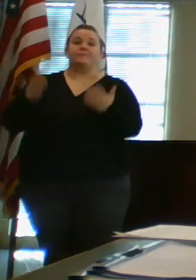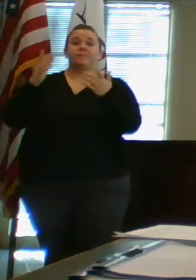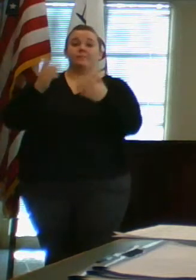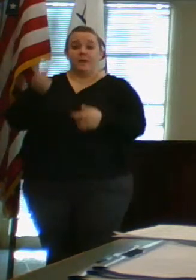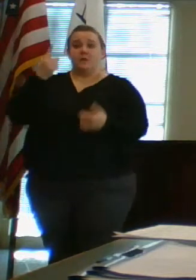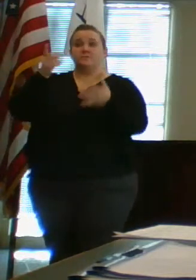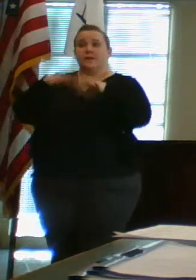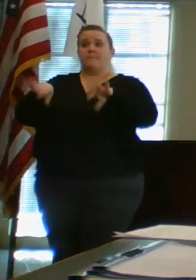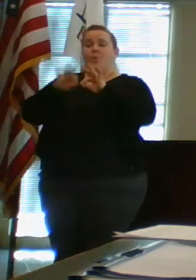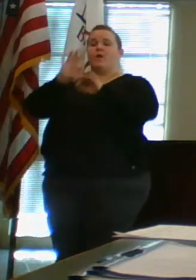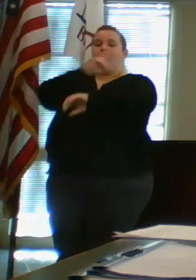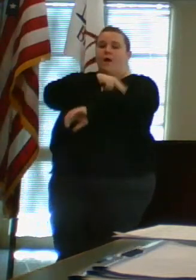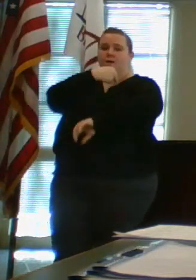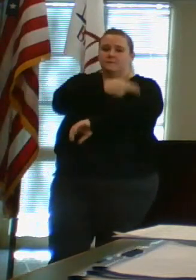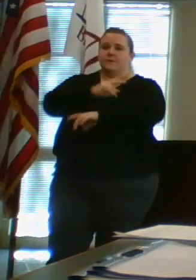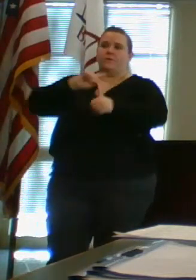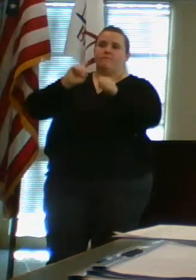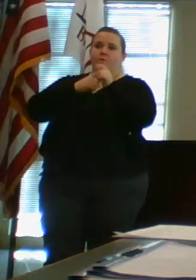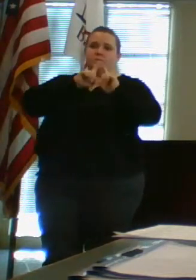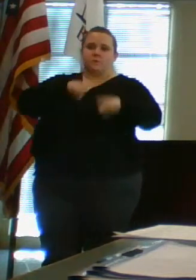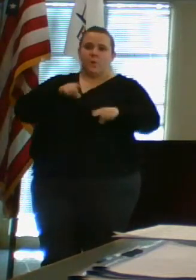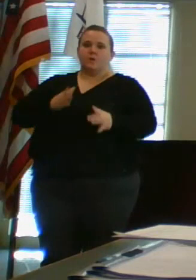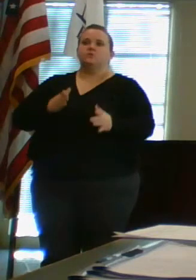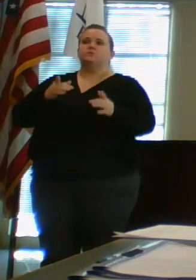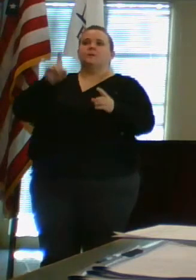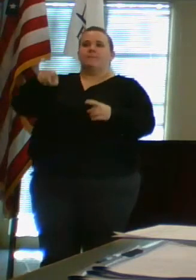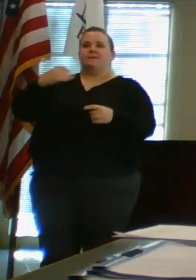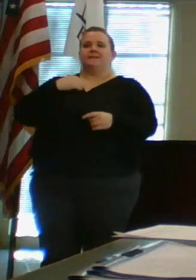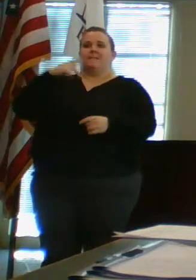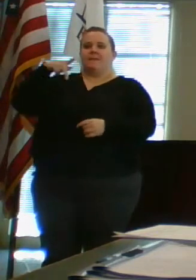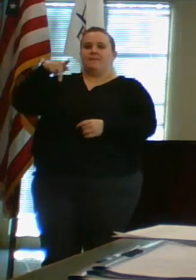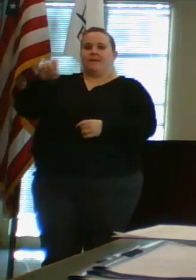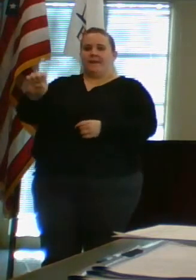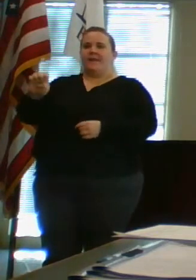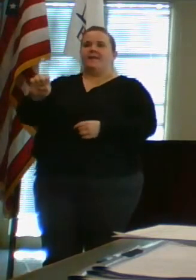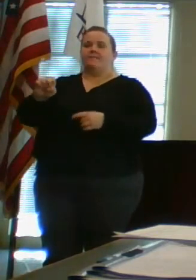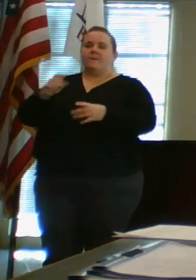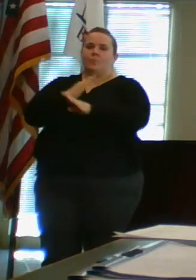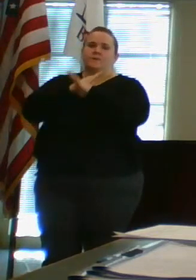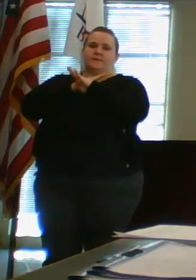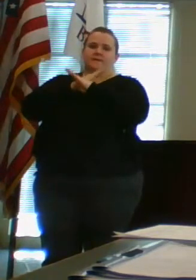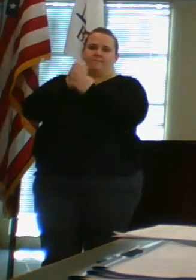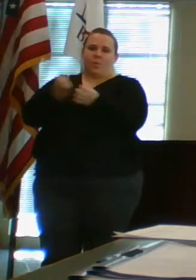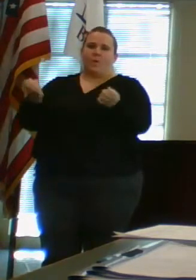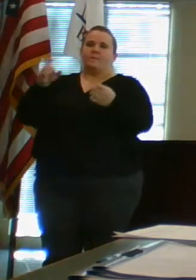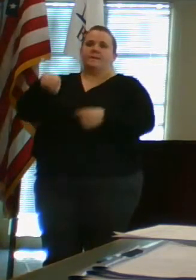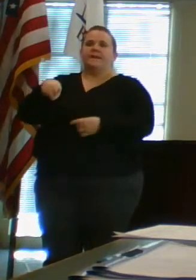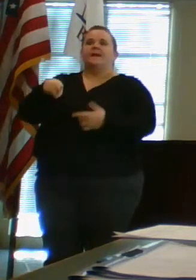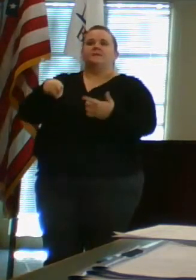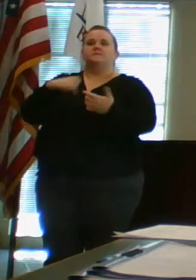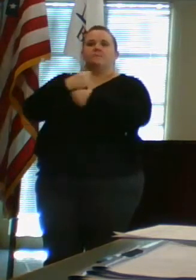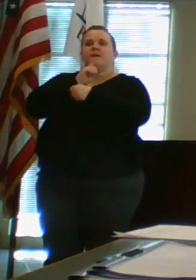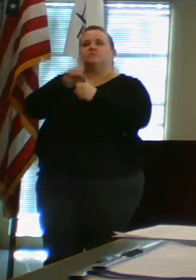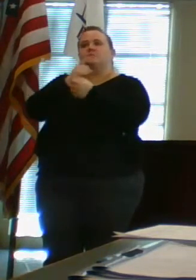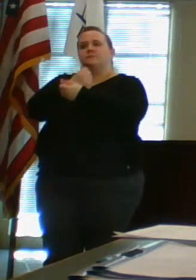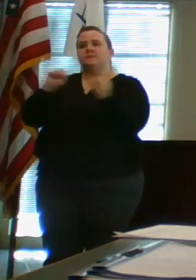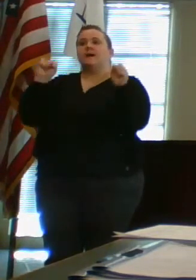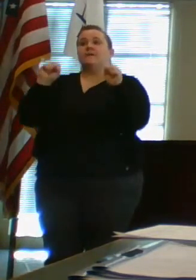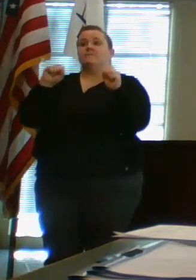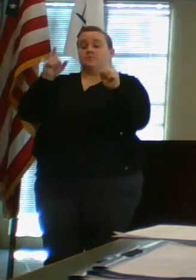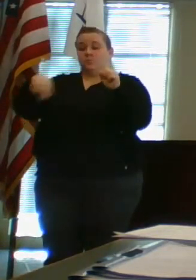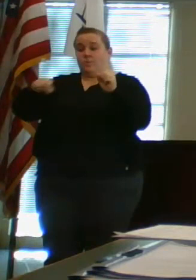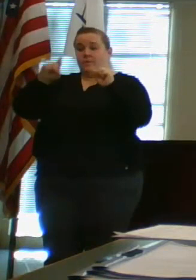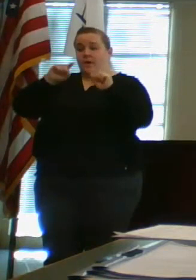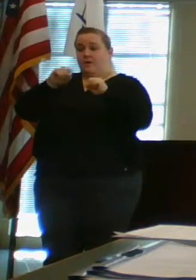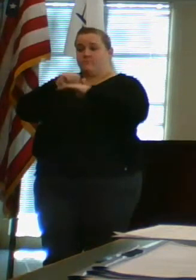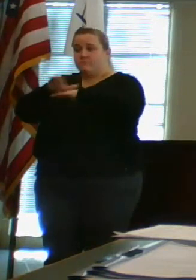hospitals and our first responders have the PPE protective equipment they need to stay safe, and hopefully when they go